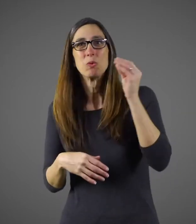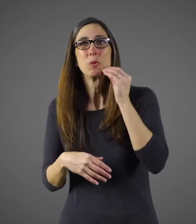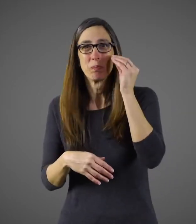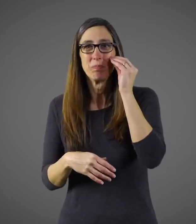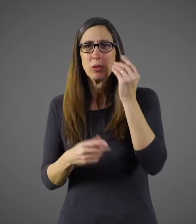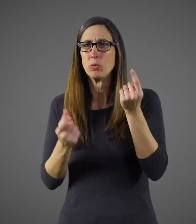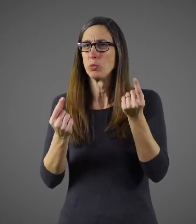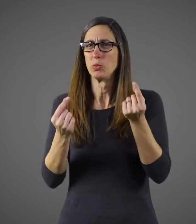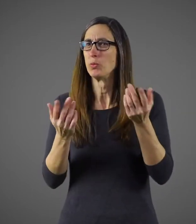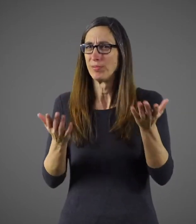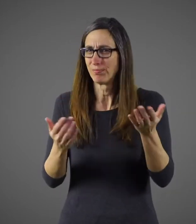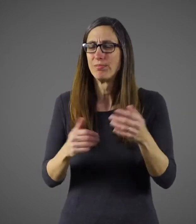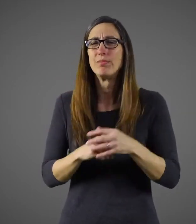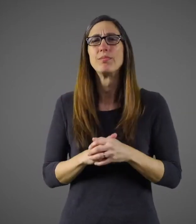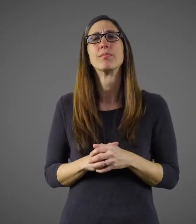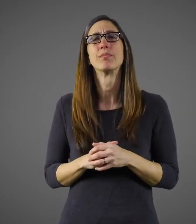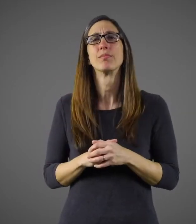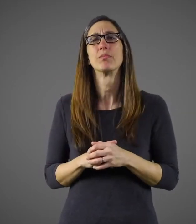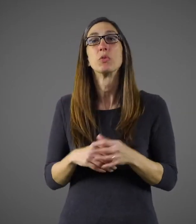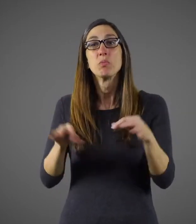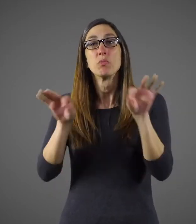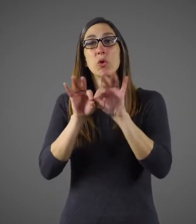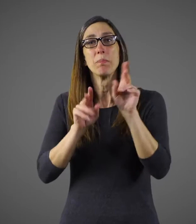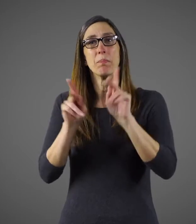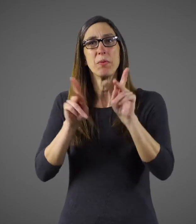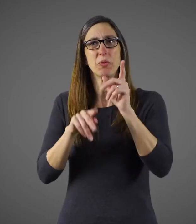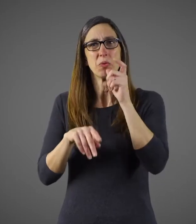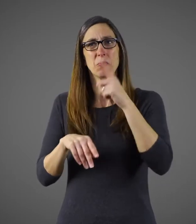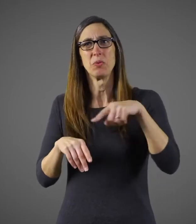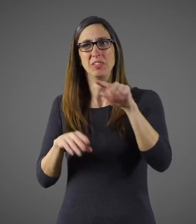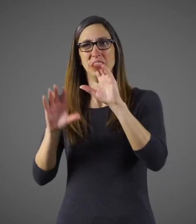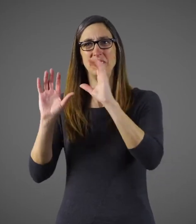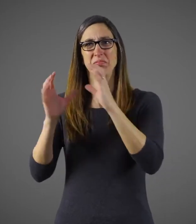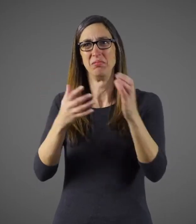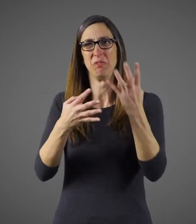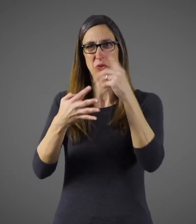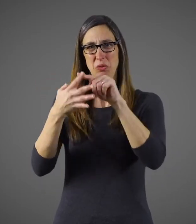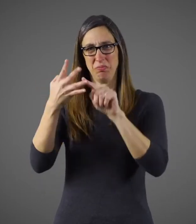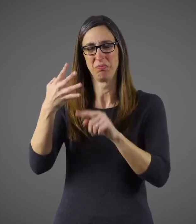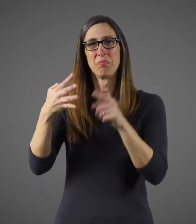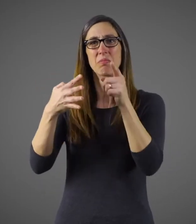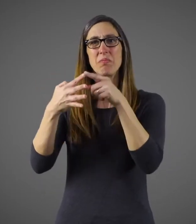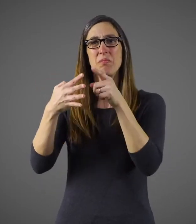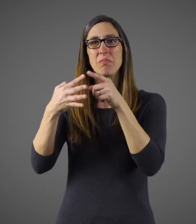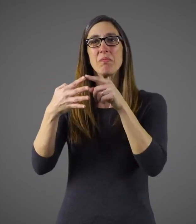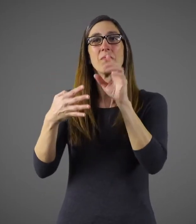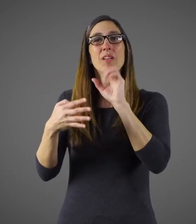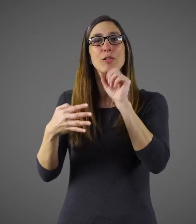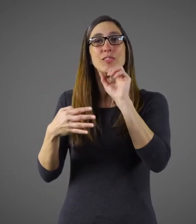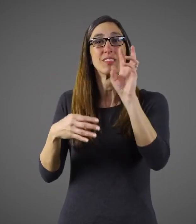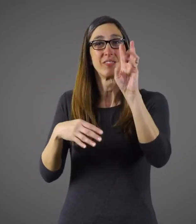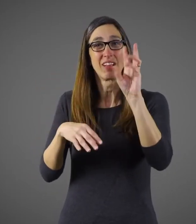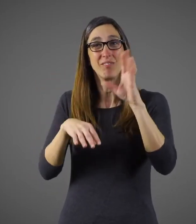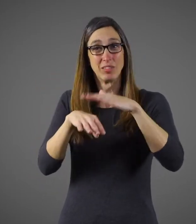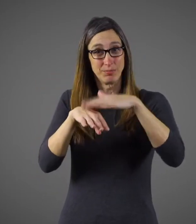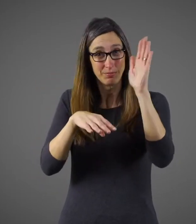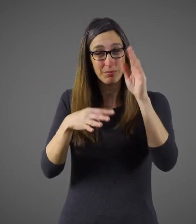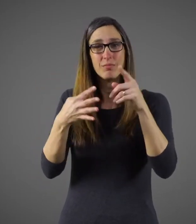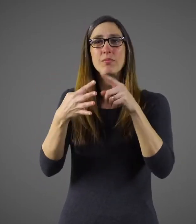Once you know you have the flu and you're staying at home, what can you do to feel better? This is important information for people in these four